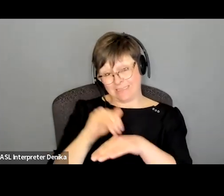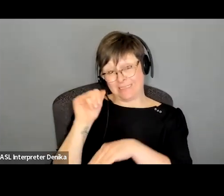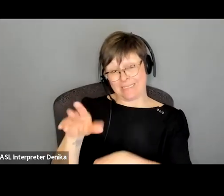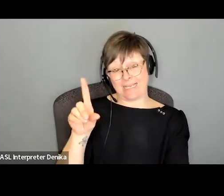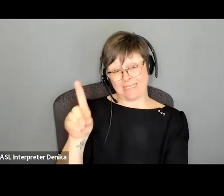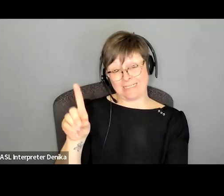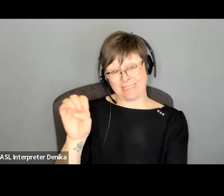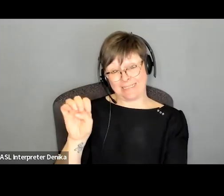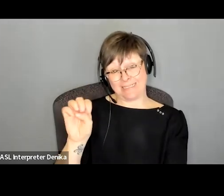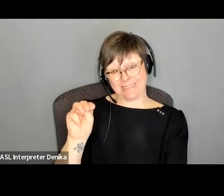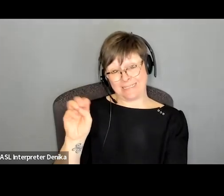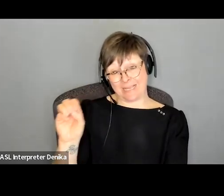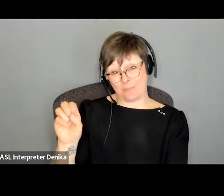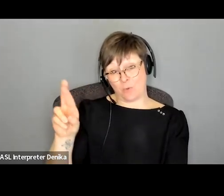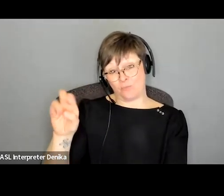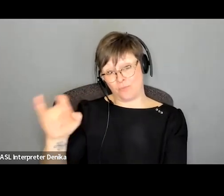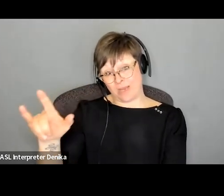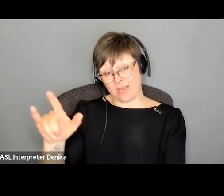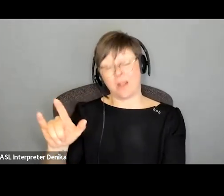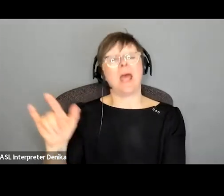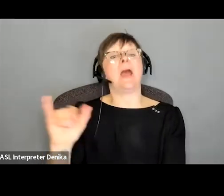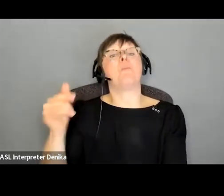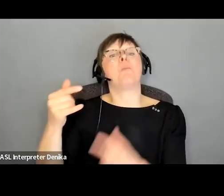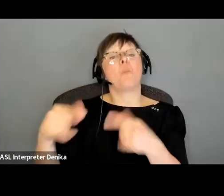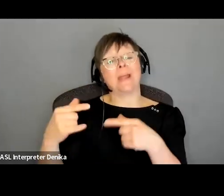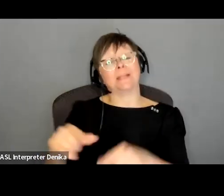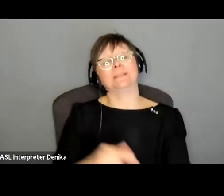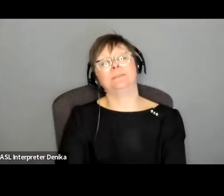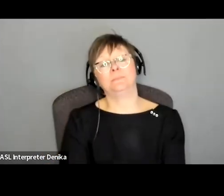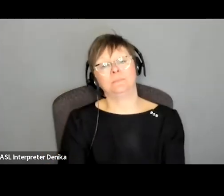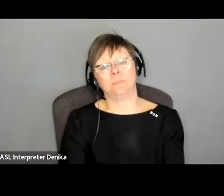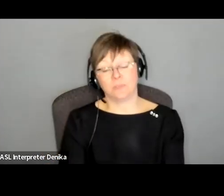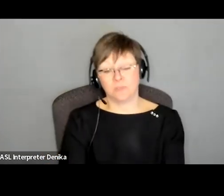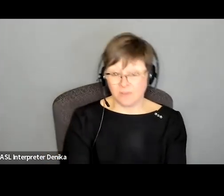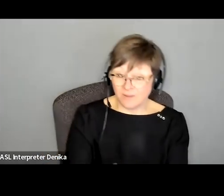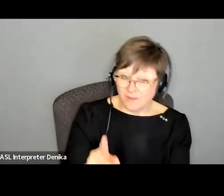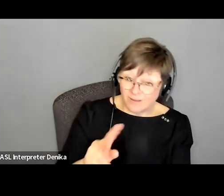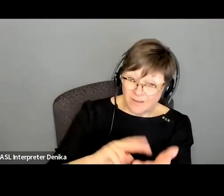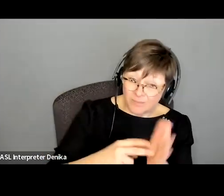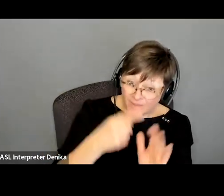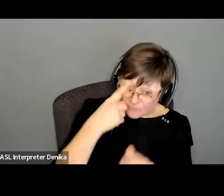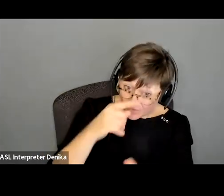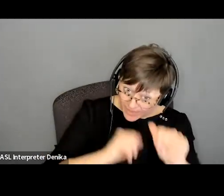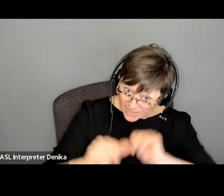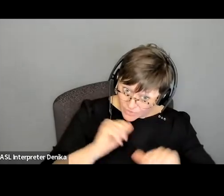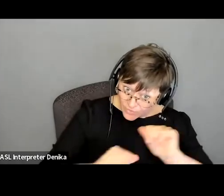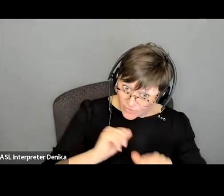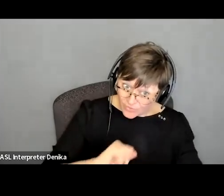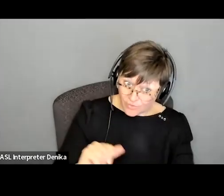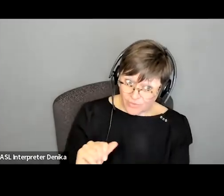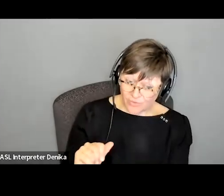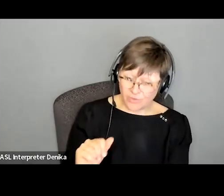circumstances you mean for theater to send a demo reel for theater